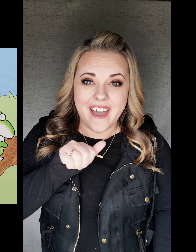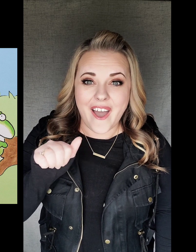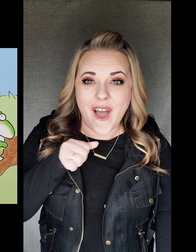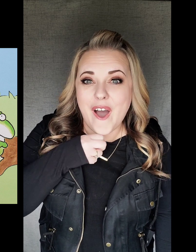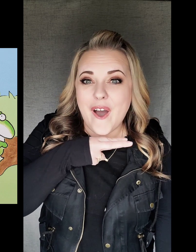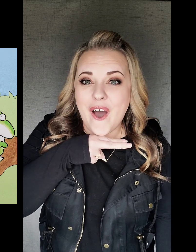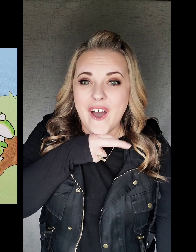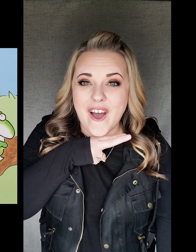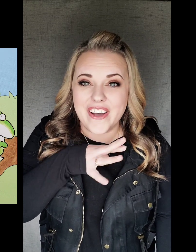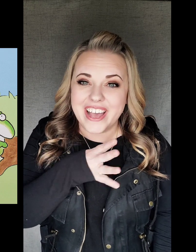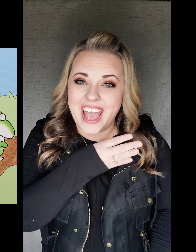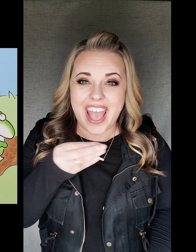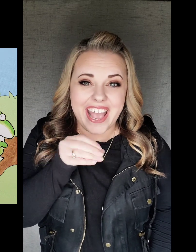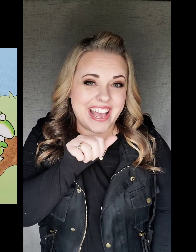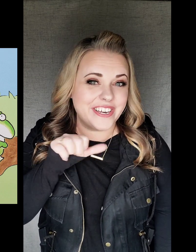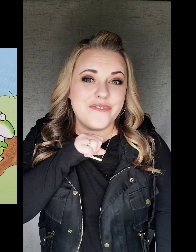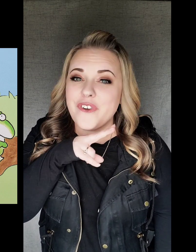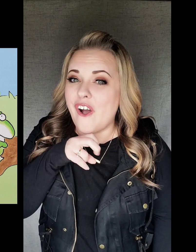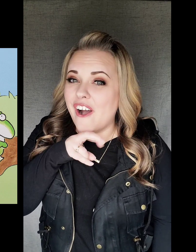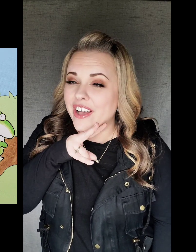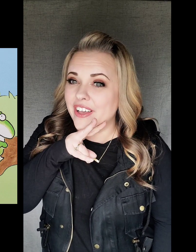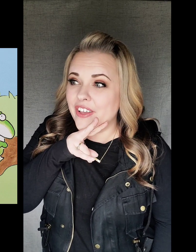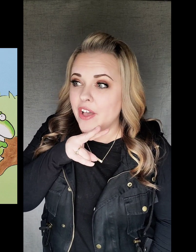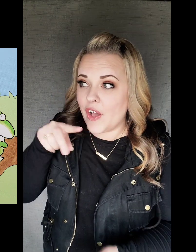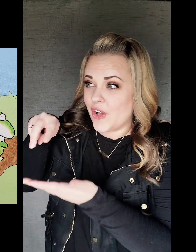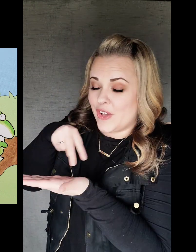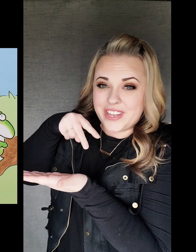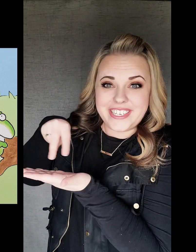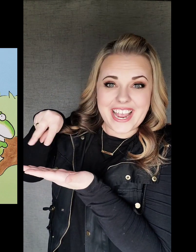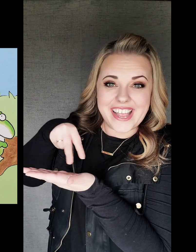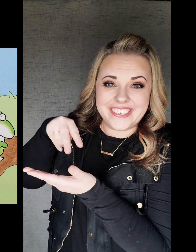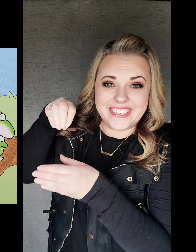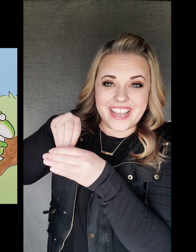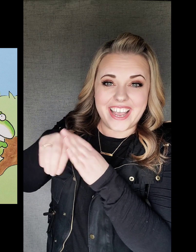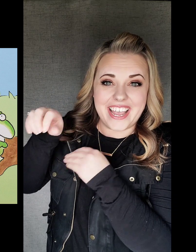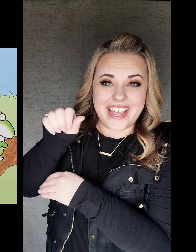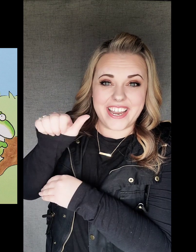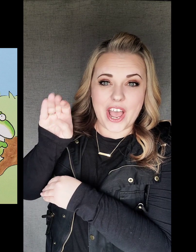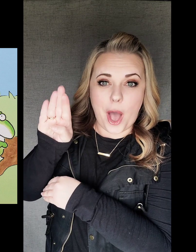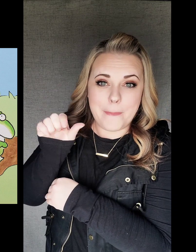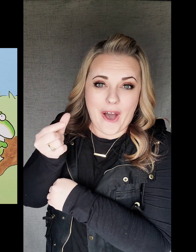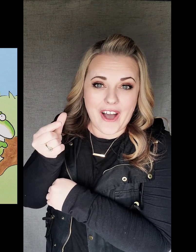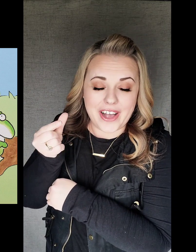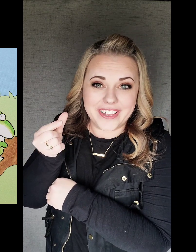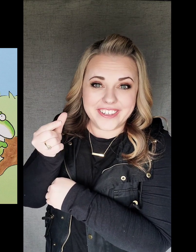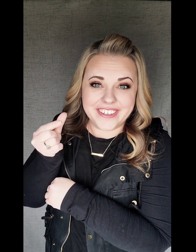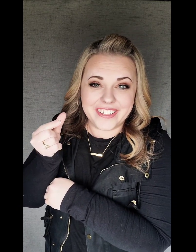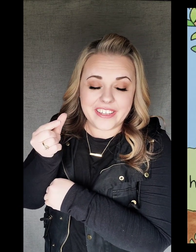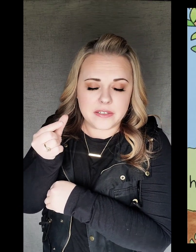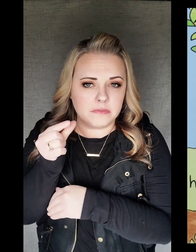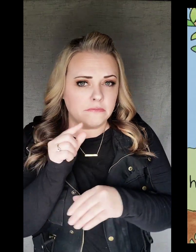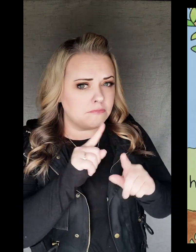A hog and a frog dance in a bog.